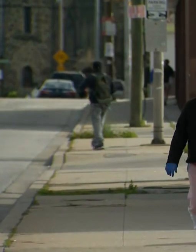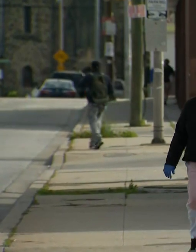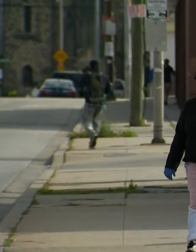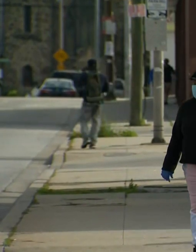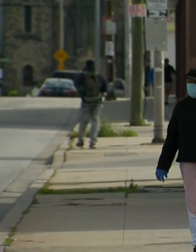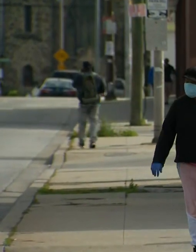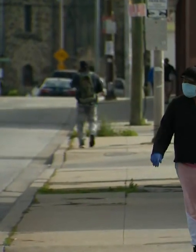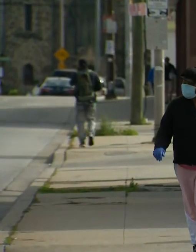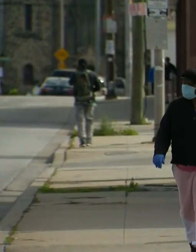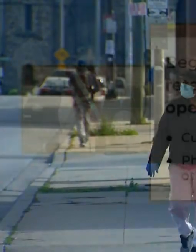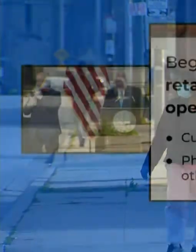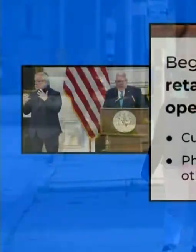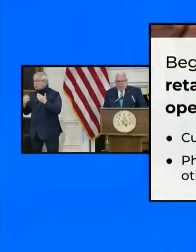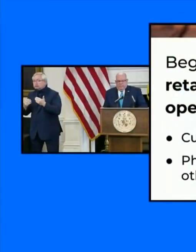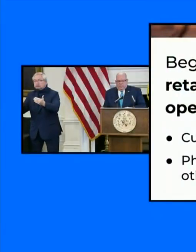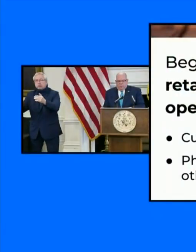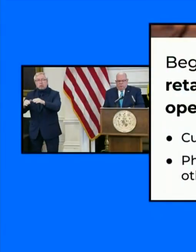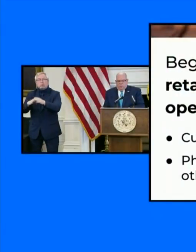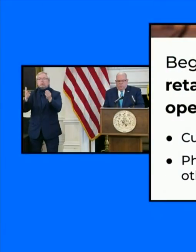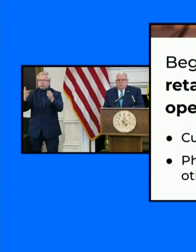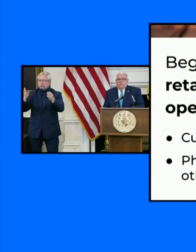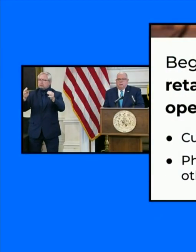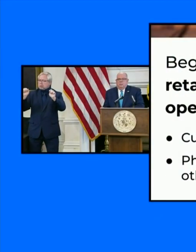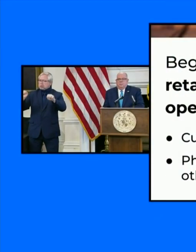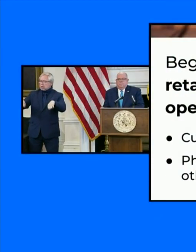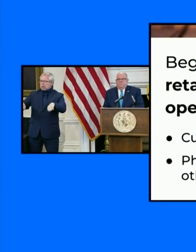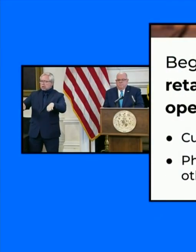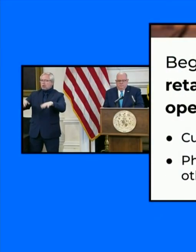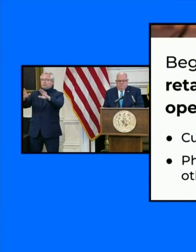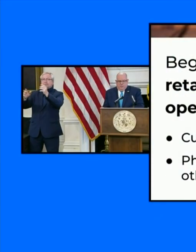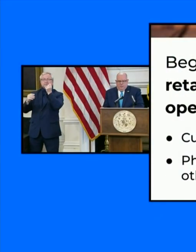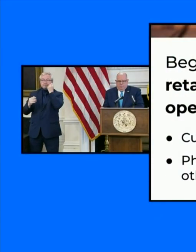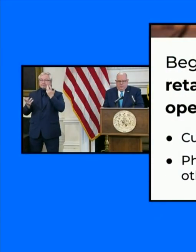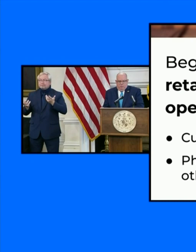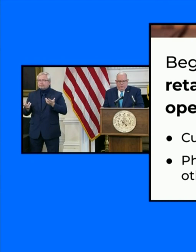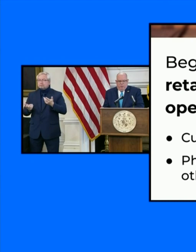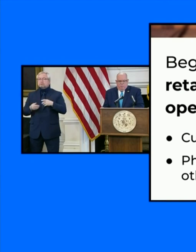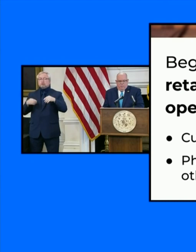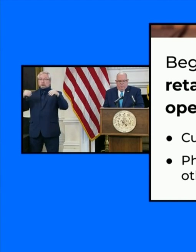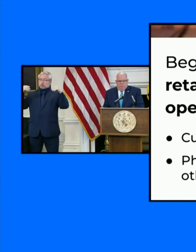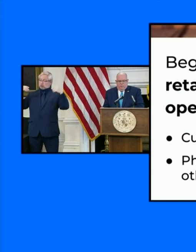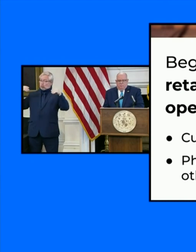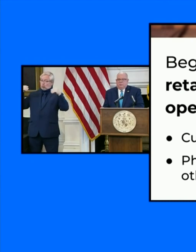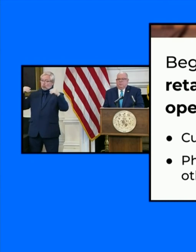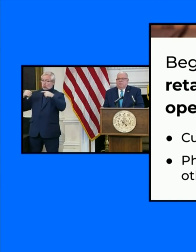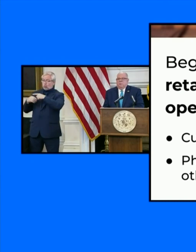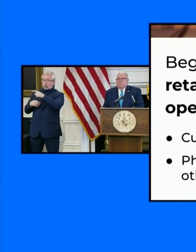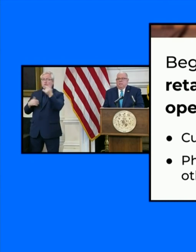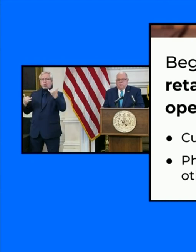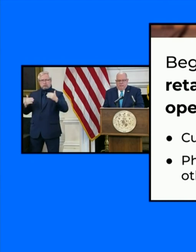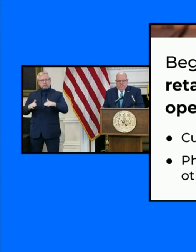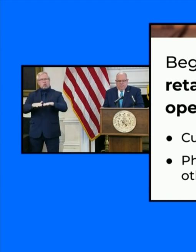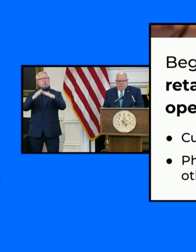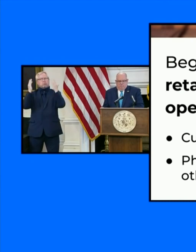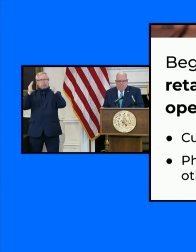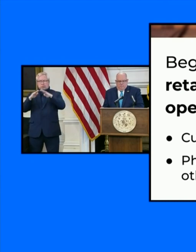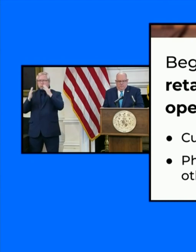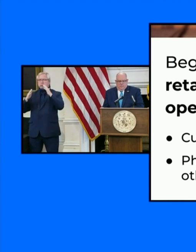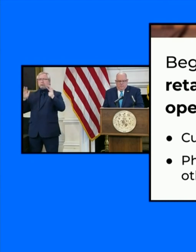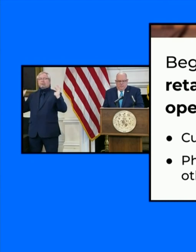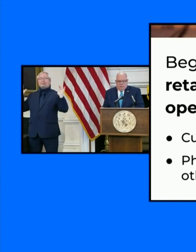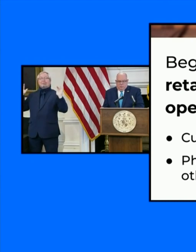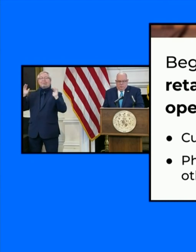stay-at-home order will be lifted. Retail stores in Maryland may reopen with up to 50% capacity